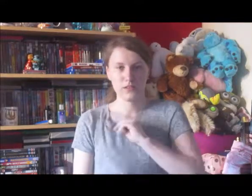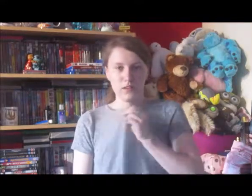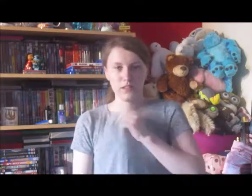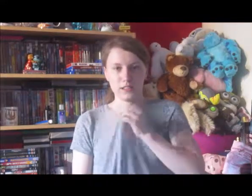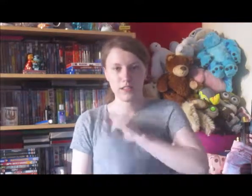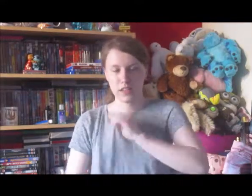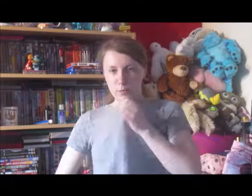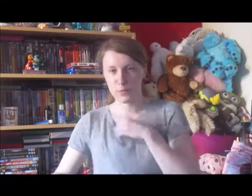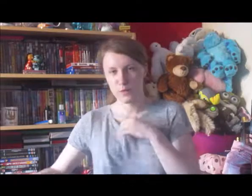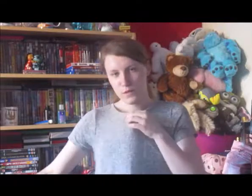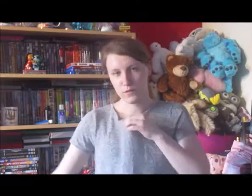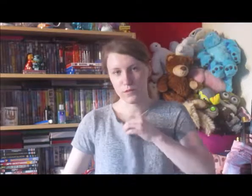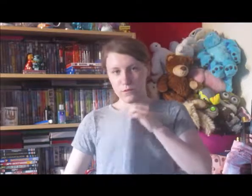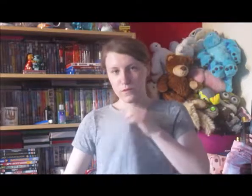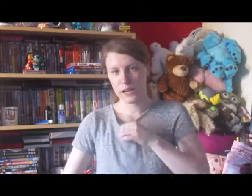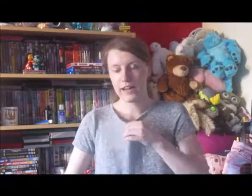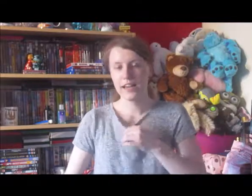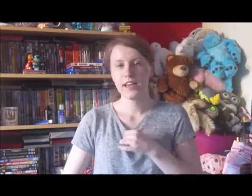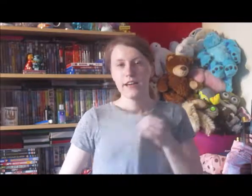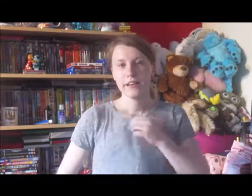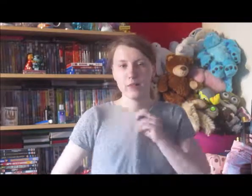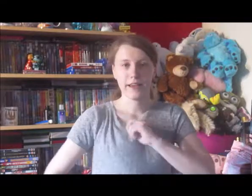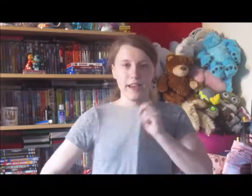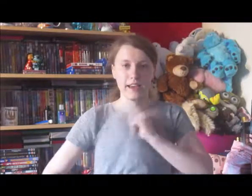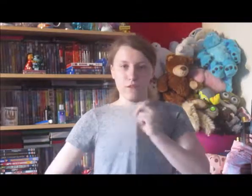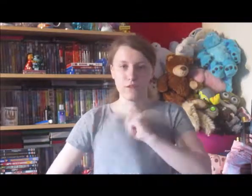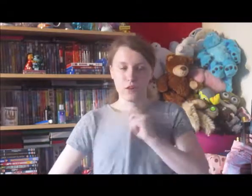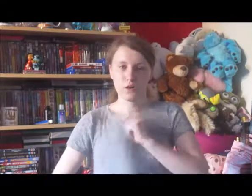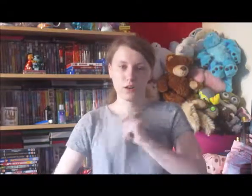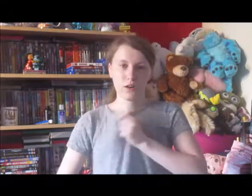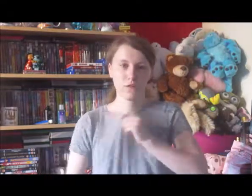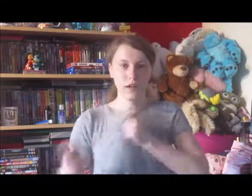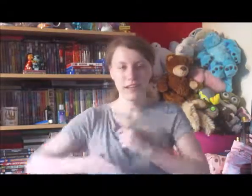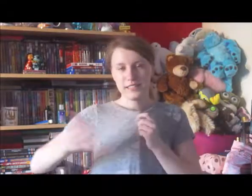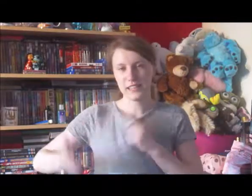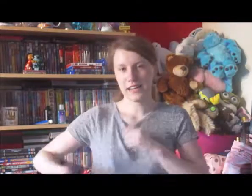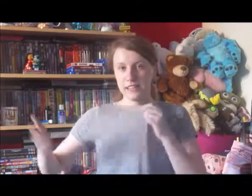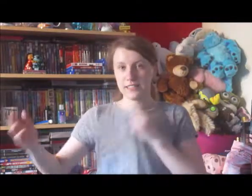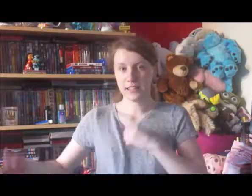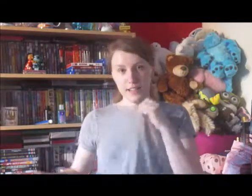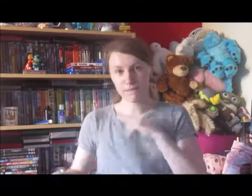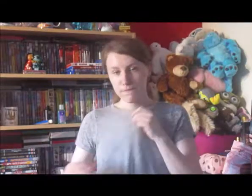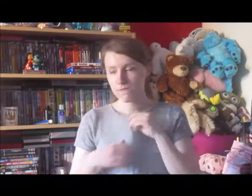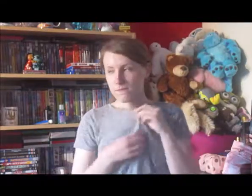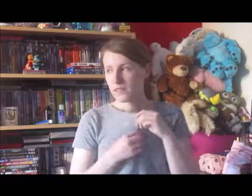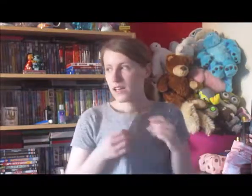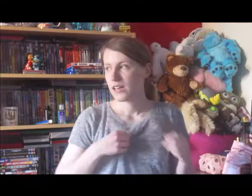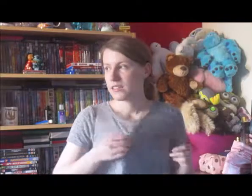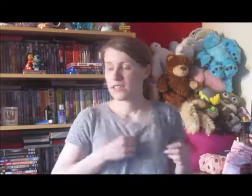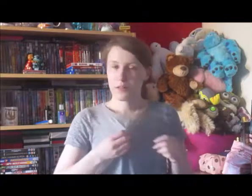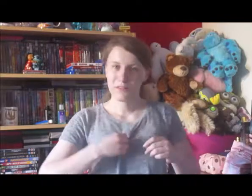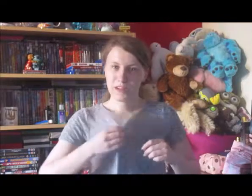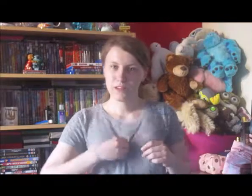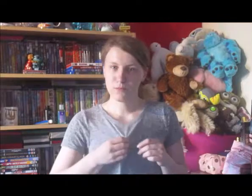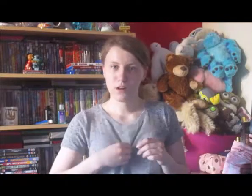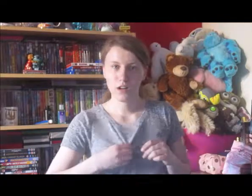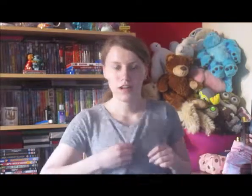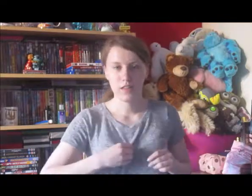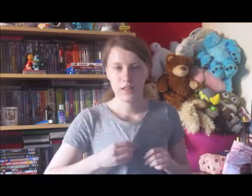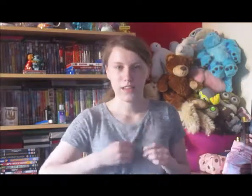be doing instead of getting a movie on Friday, you'll be getting a vlog Friday, Saturday and Sunday. So you get three videos in one, and then the